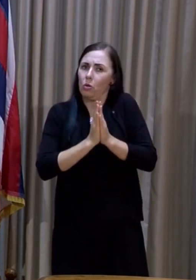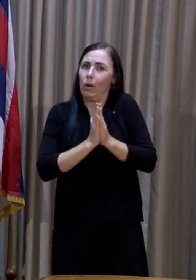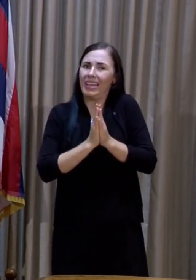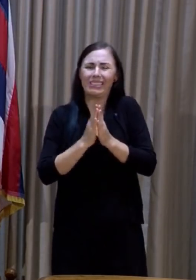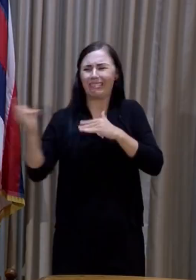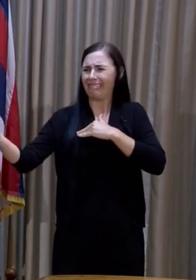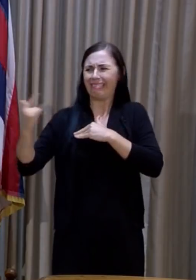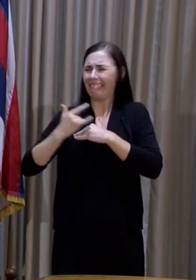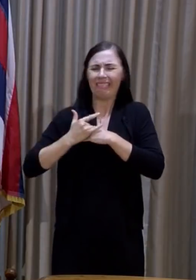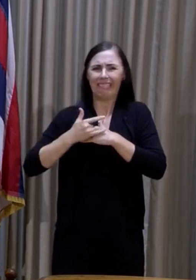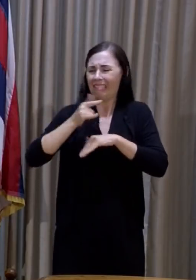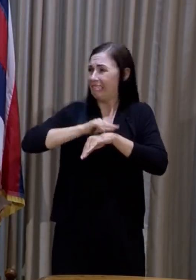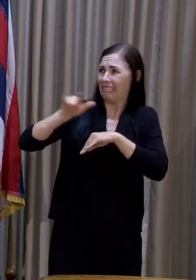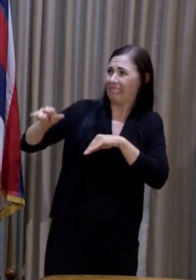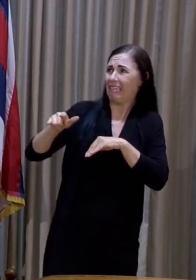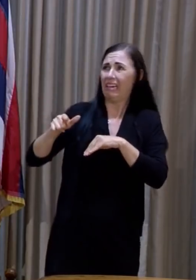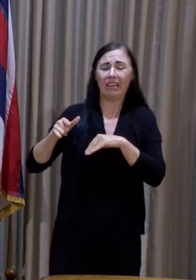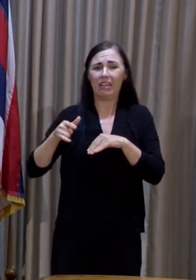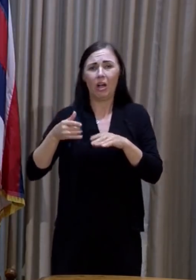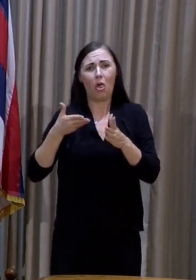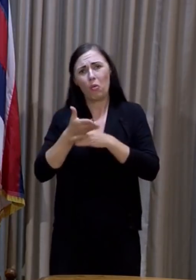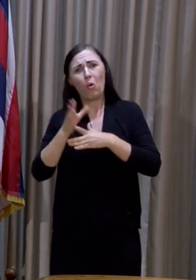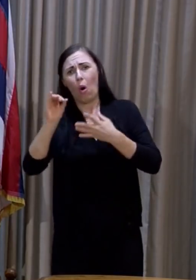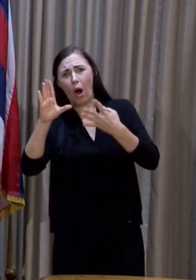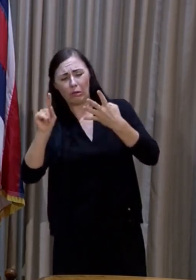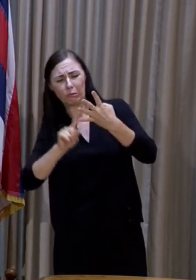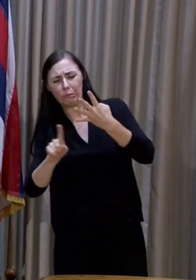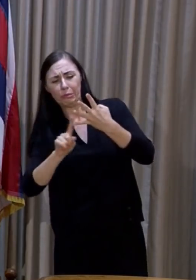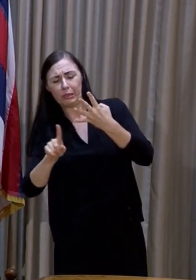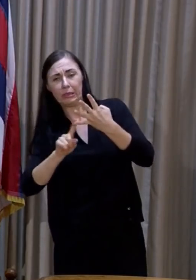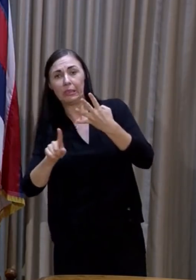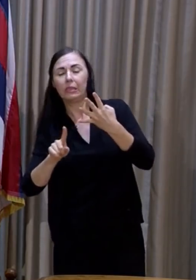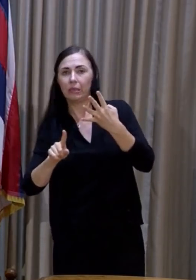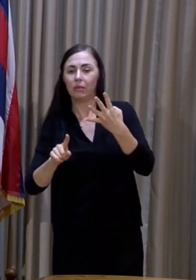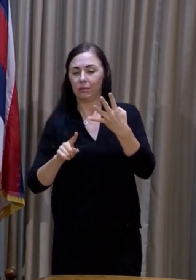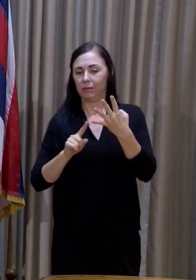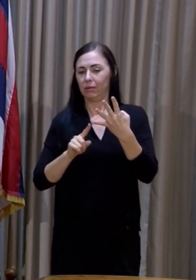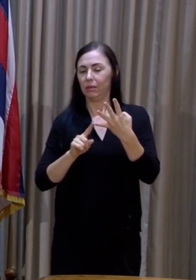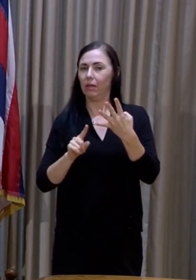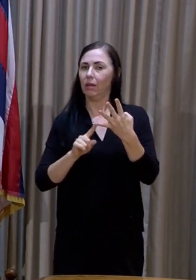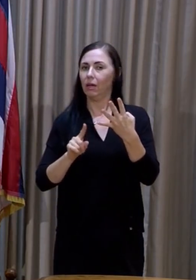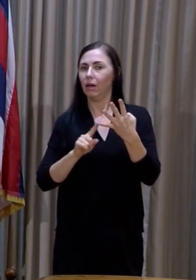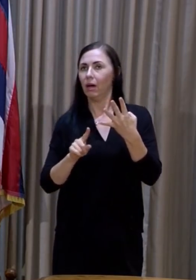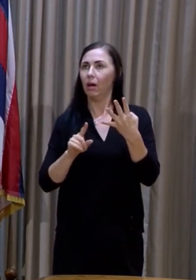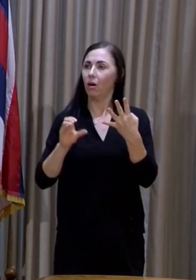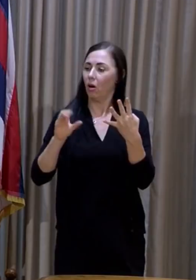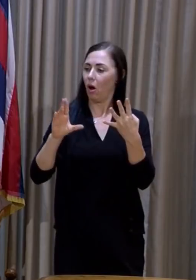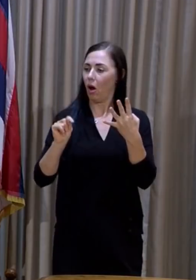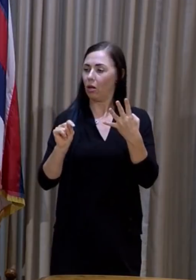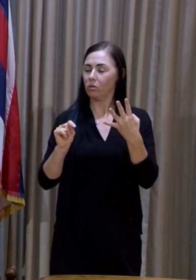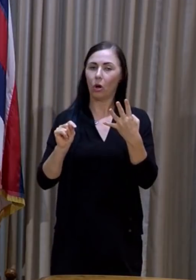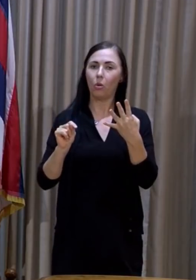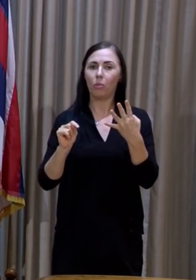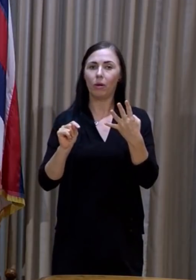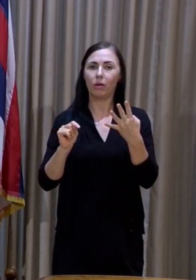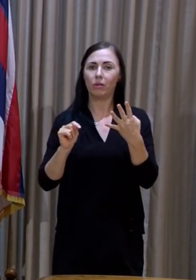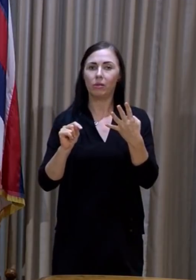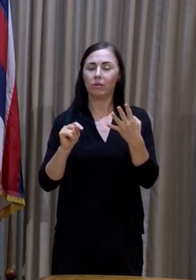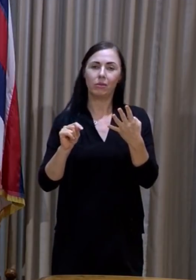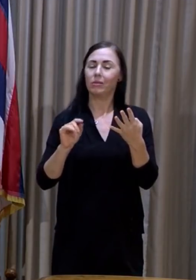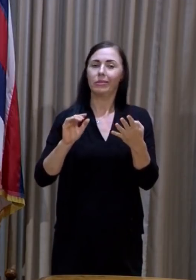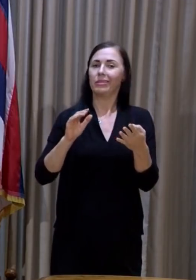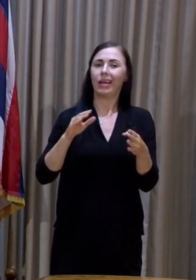October, which of course you know is sort of the end of our shoulder season or traditional